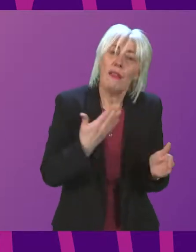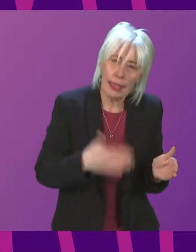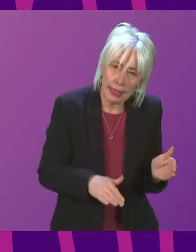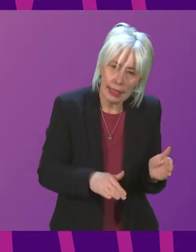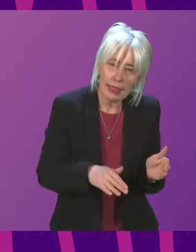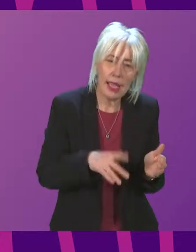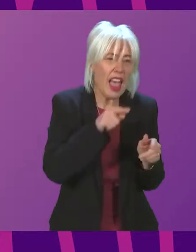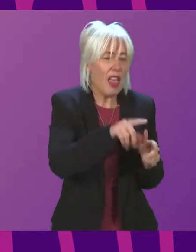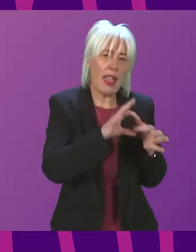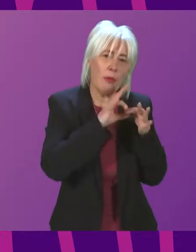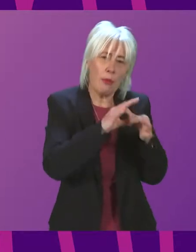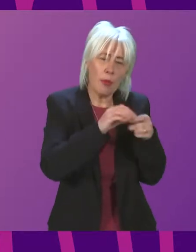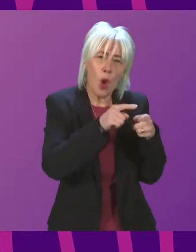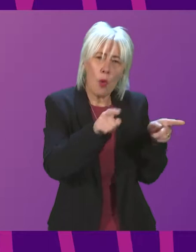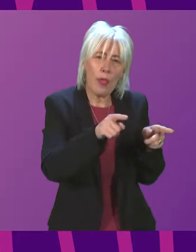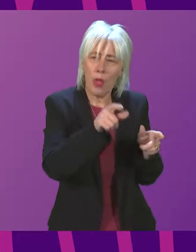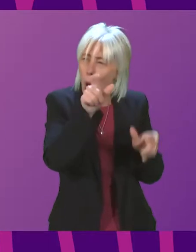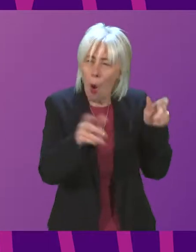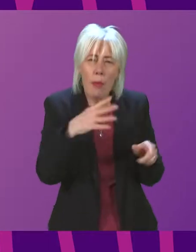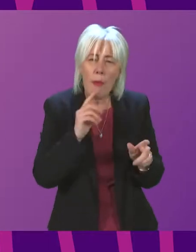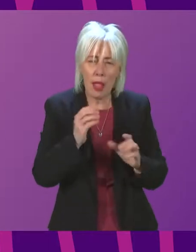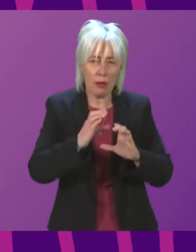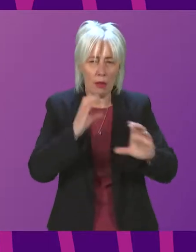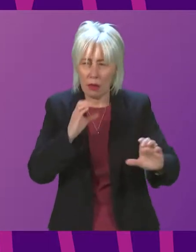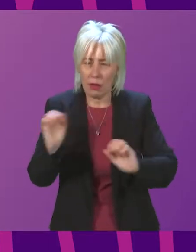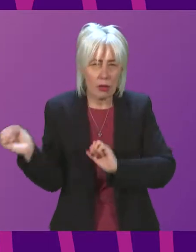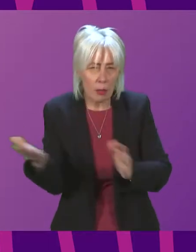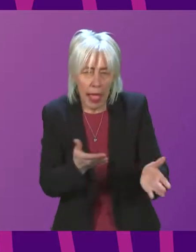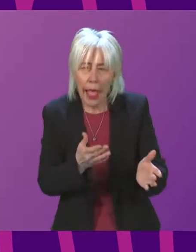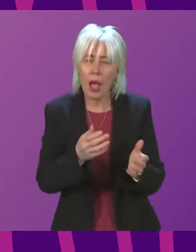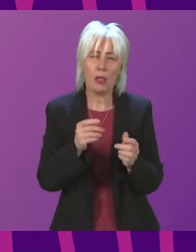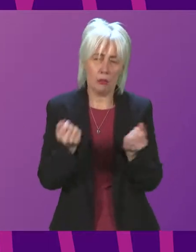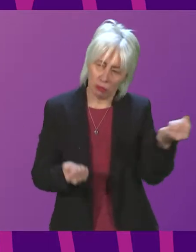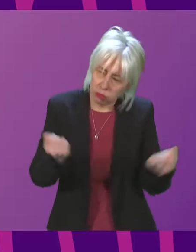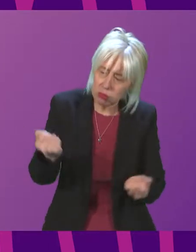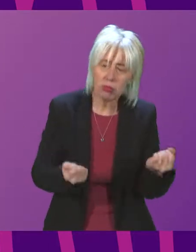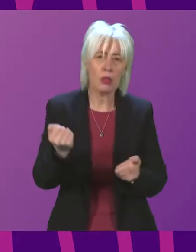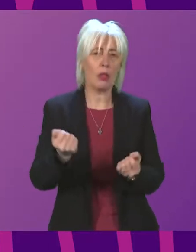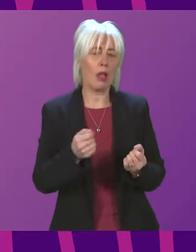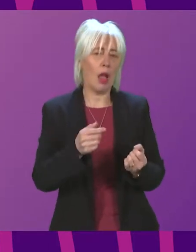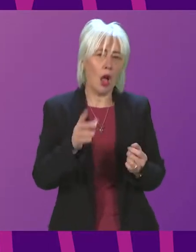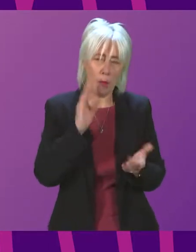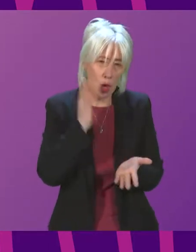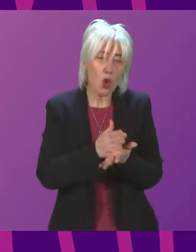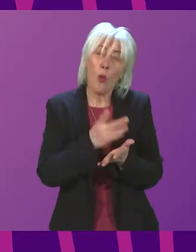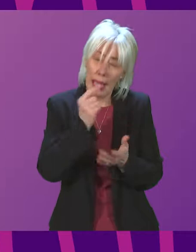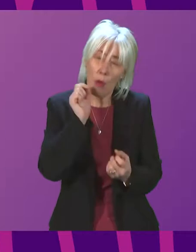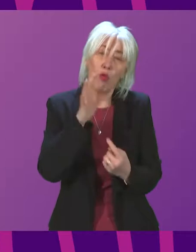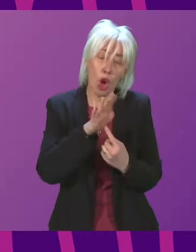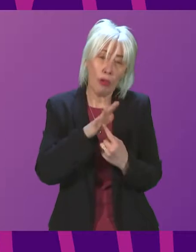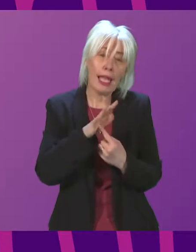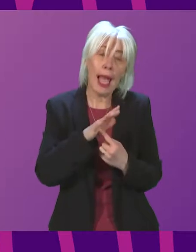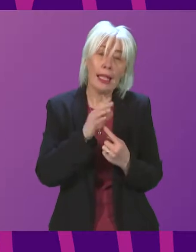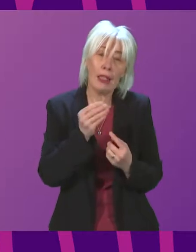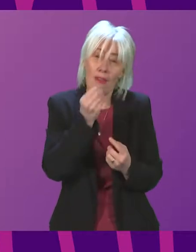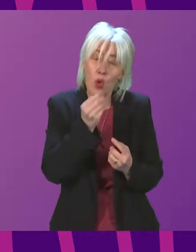engage with key stakeholders, including haulers and suppliers, to ensure that essential goods are prioritised on these services where possible. But we will continue